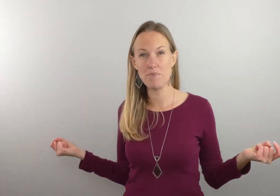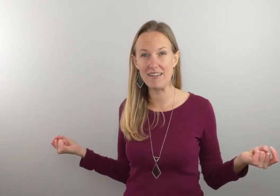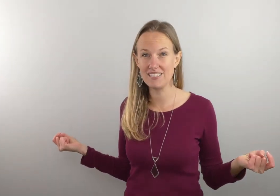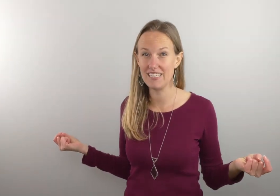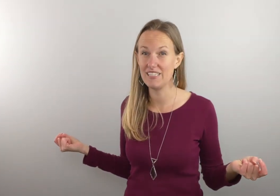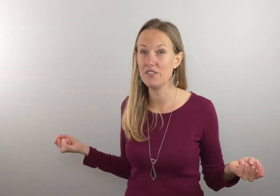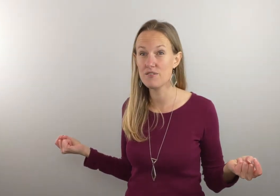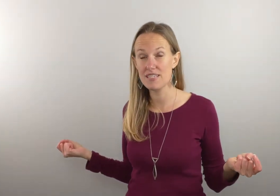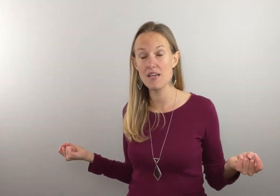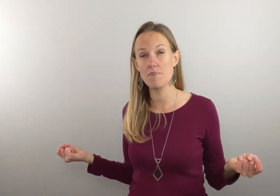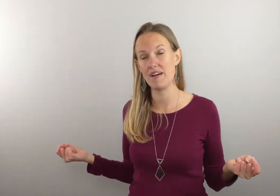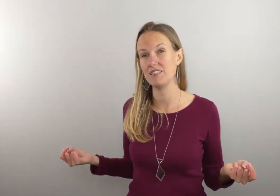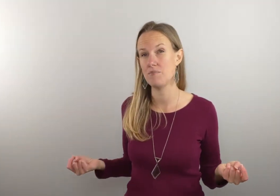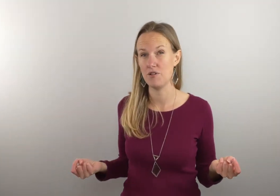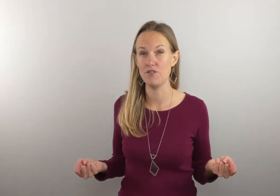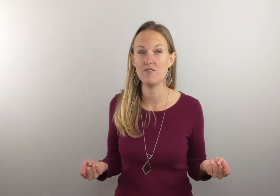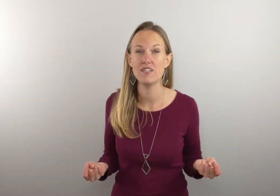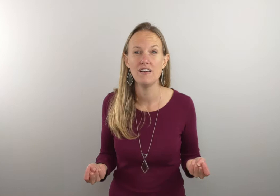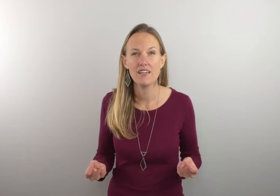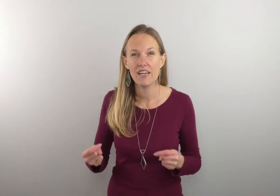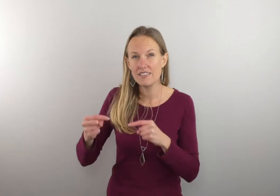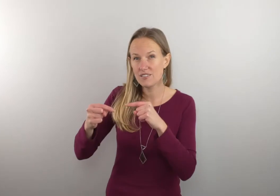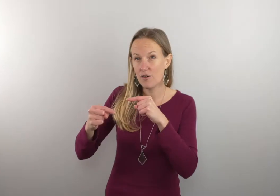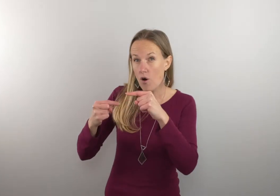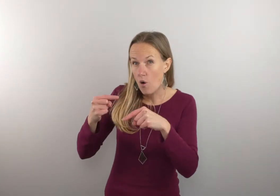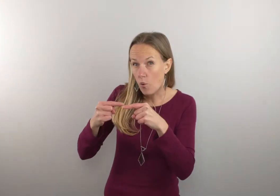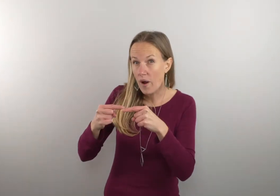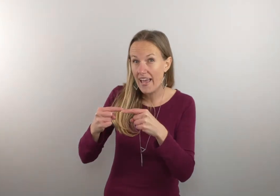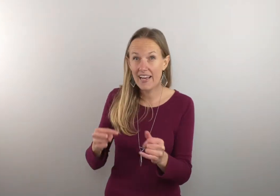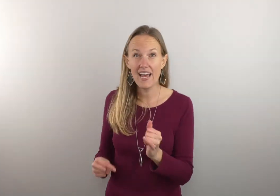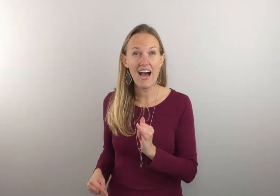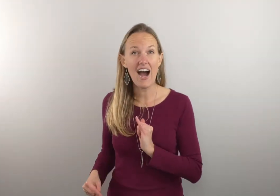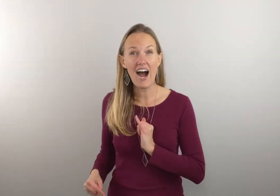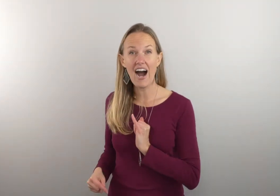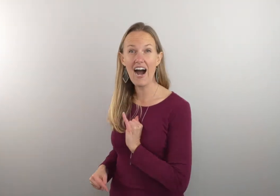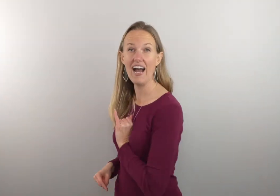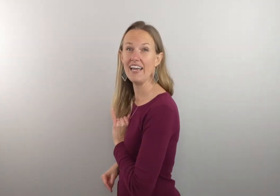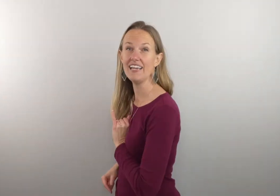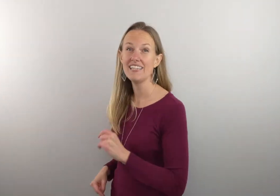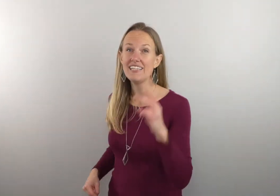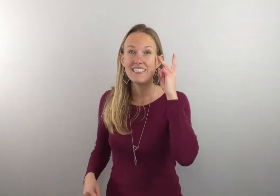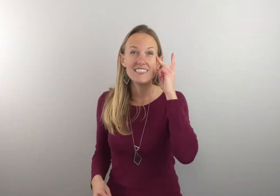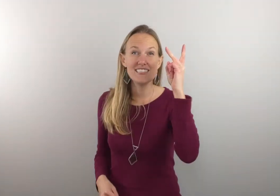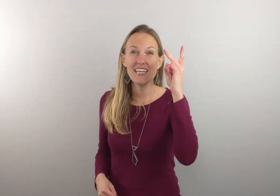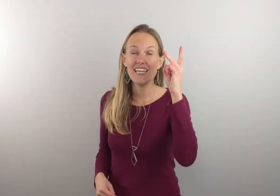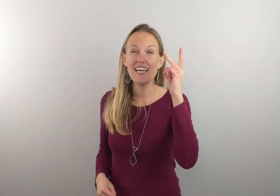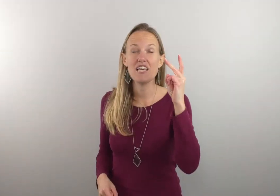mountain you see a mountain moved okay so when I see and then